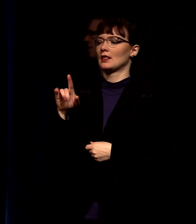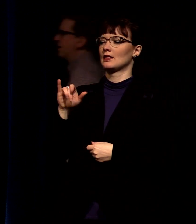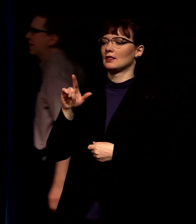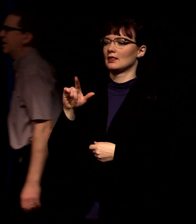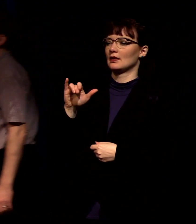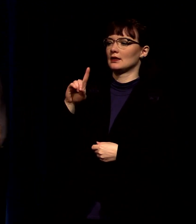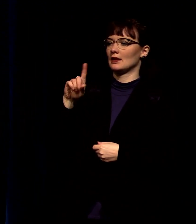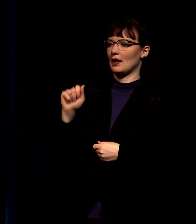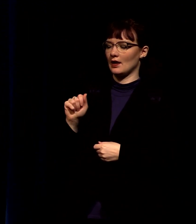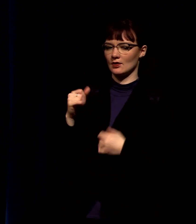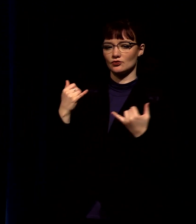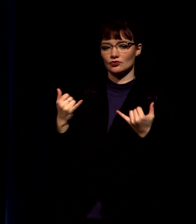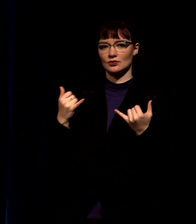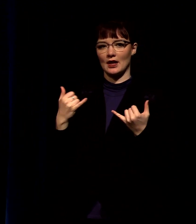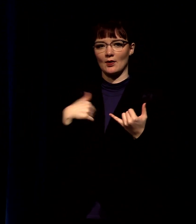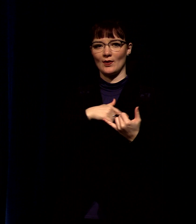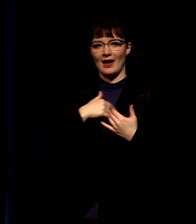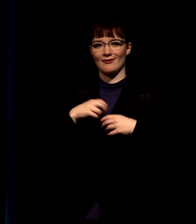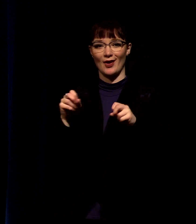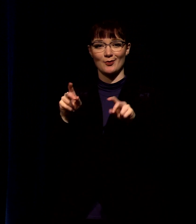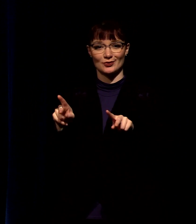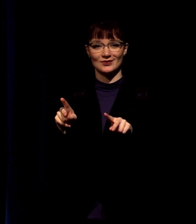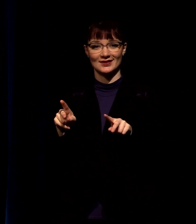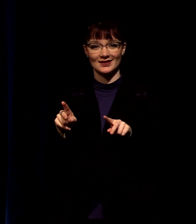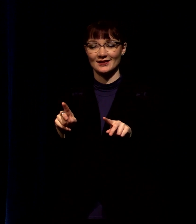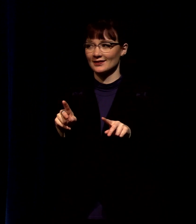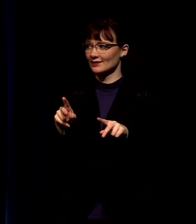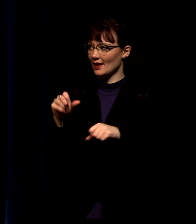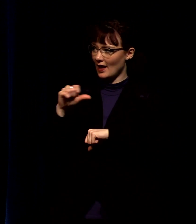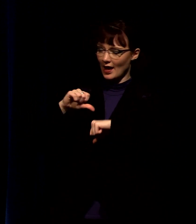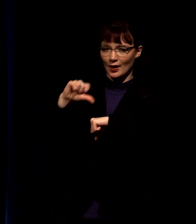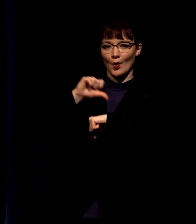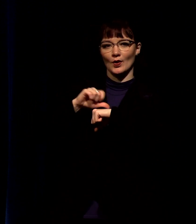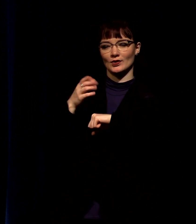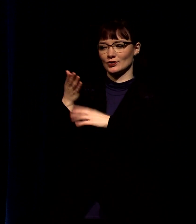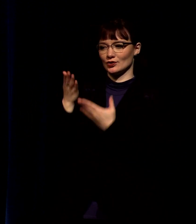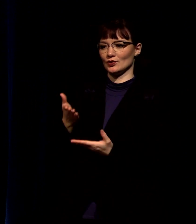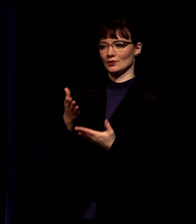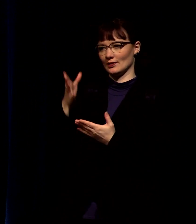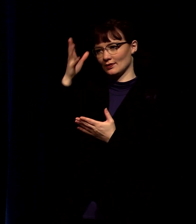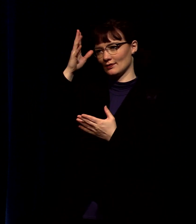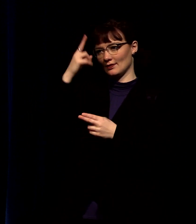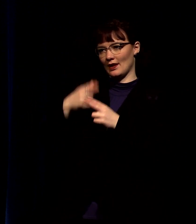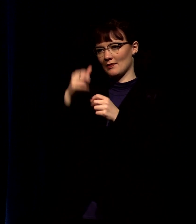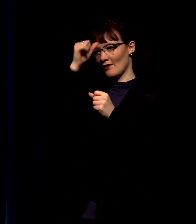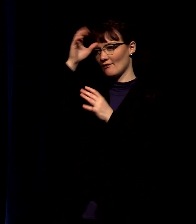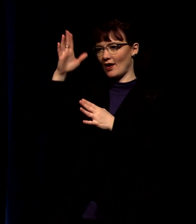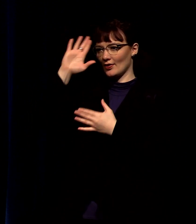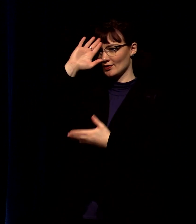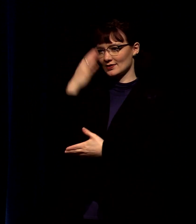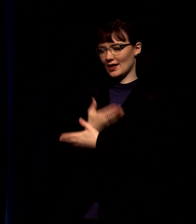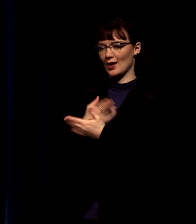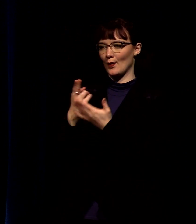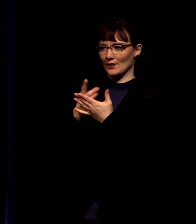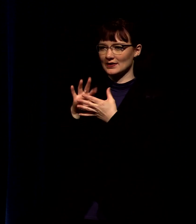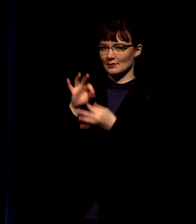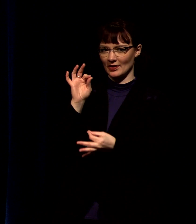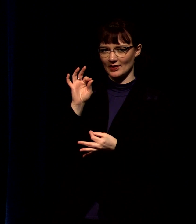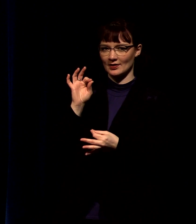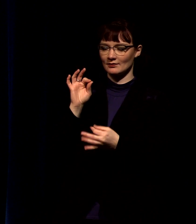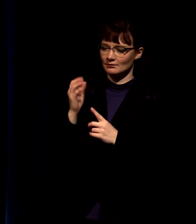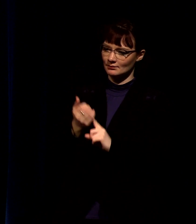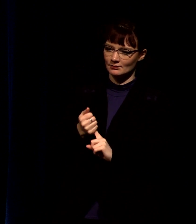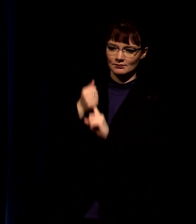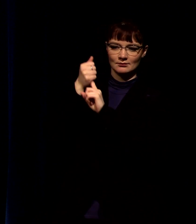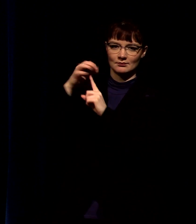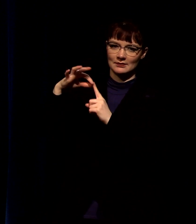today we have the opportunity to anoint you in the name of the father the son and the holy spirit and we set